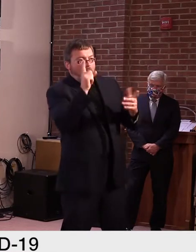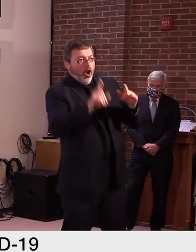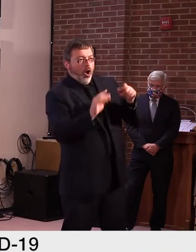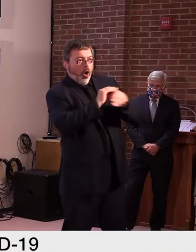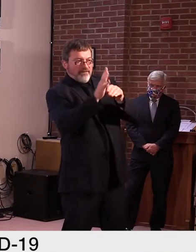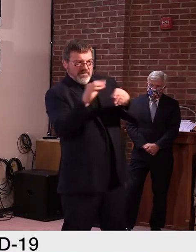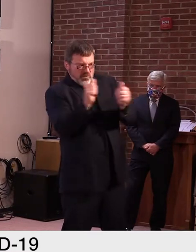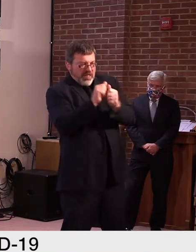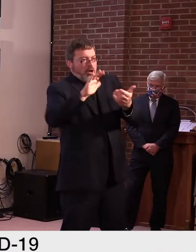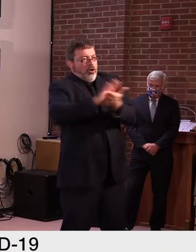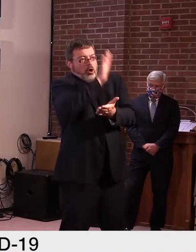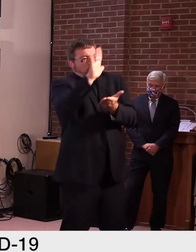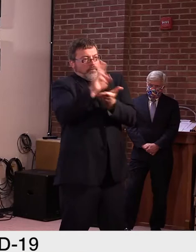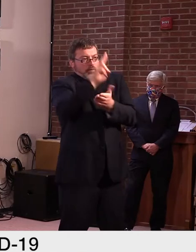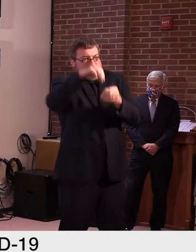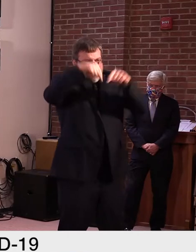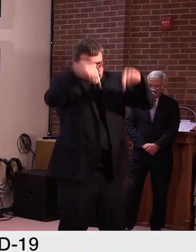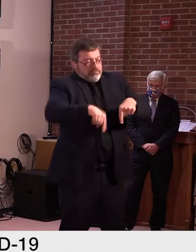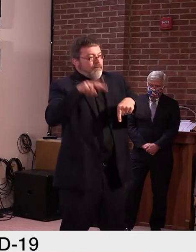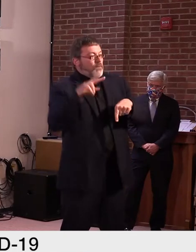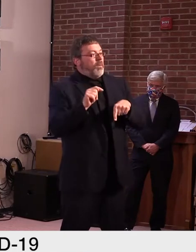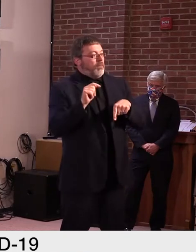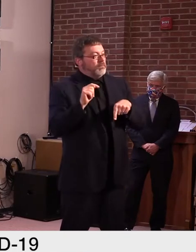website to find those public links.